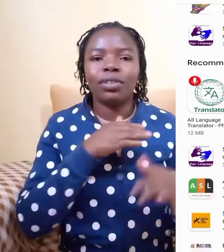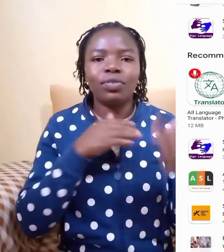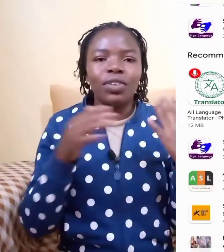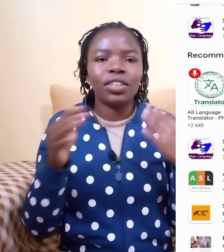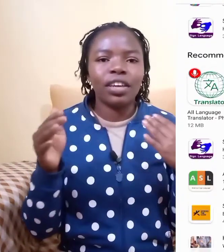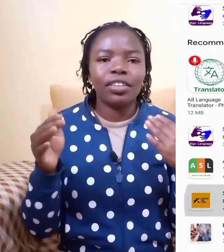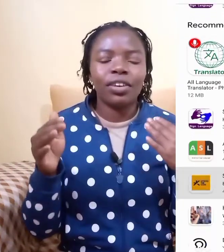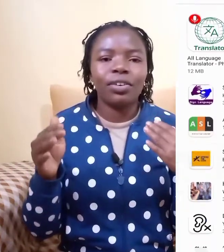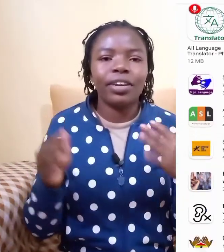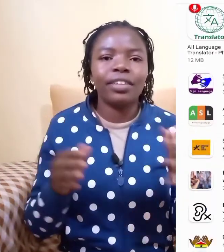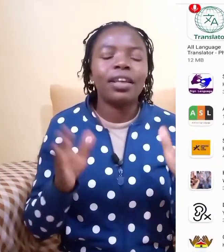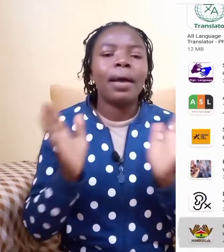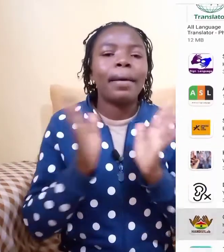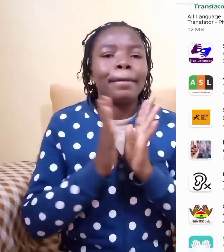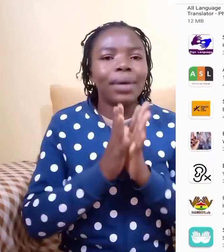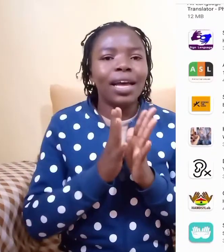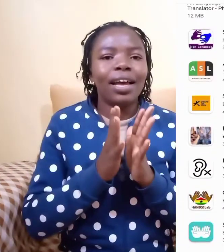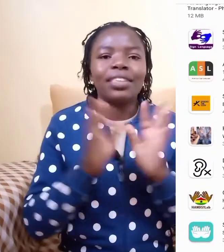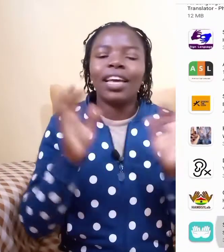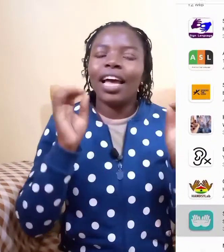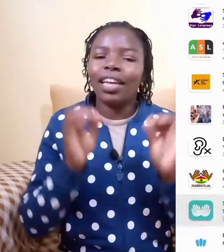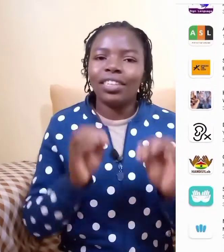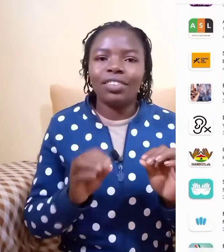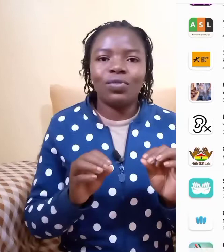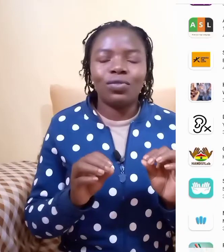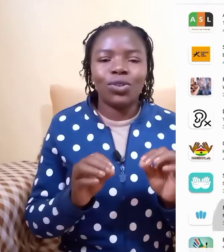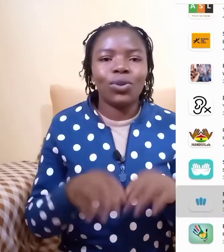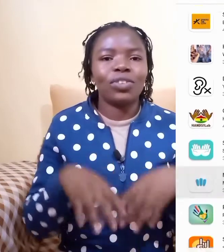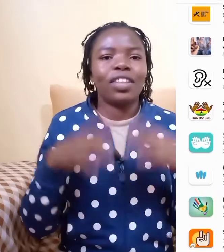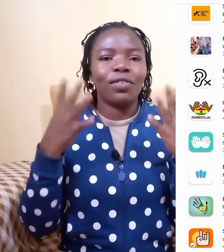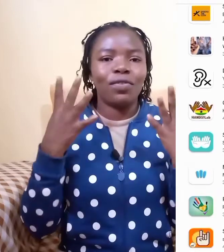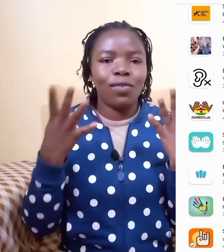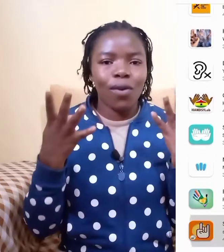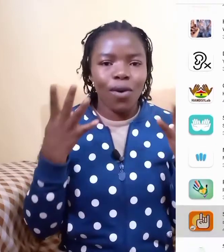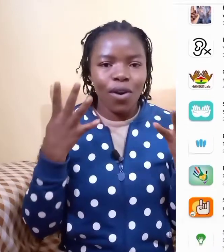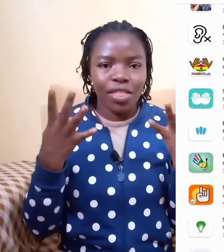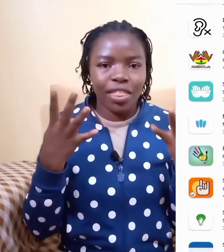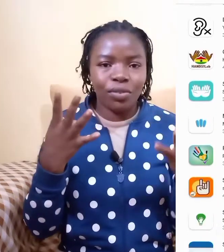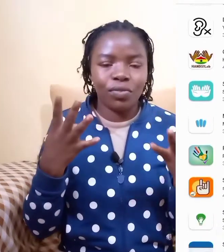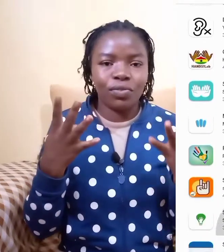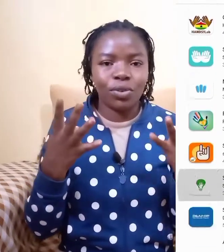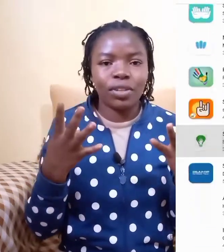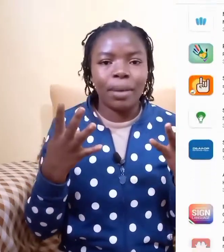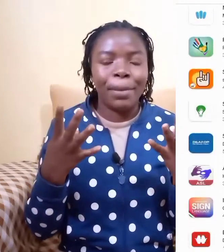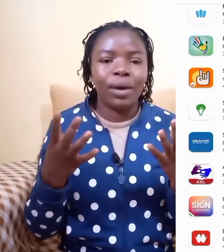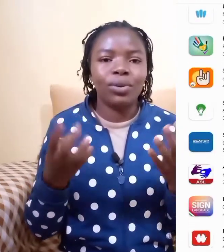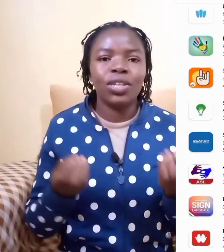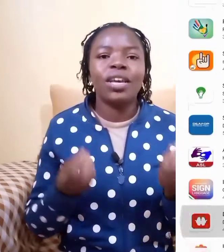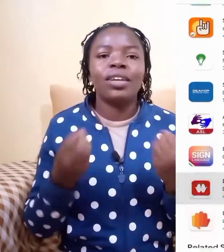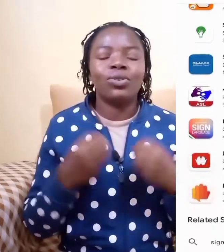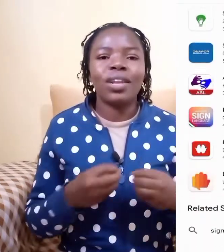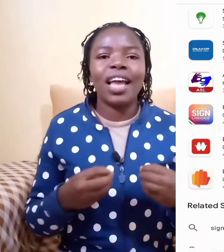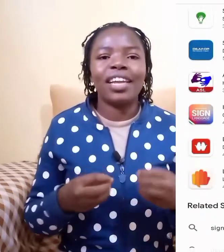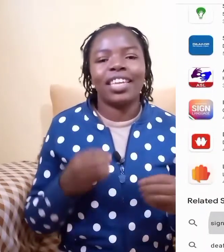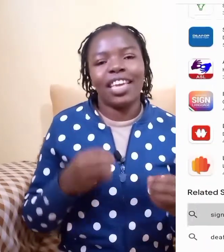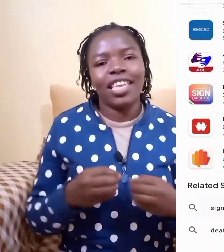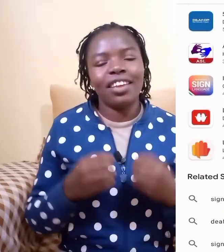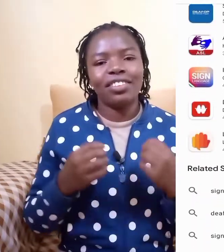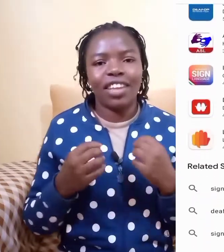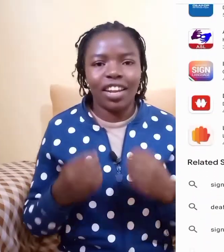different categories but i just chose the four that we've talked about to learn kenyan sign